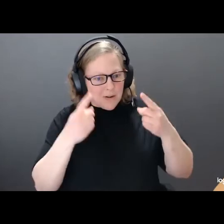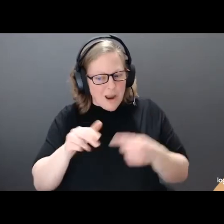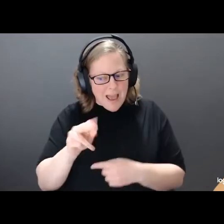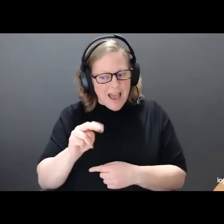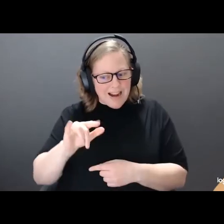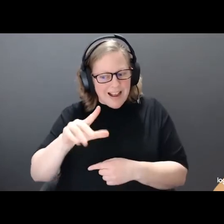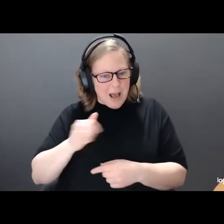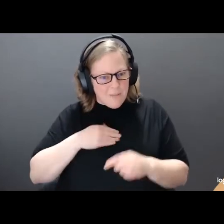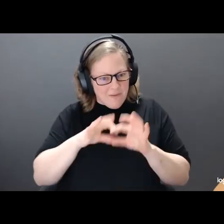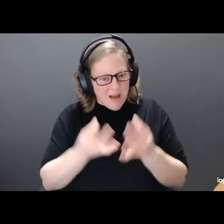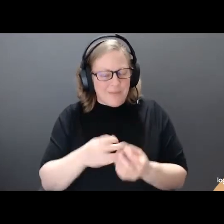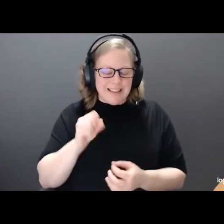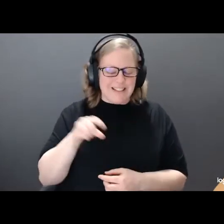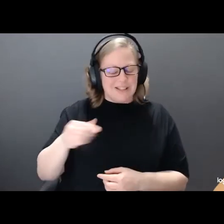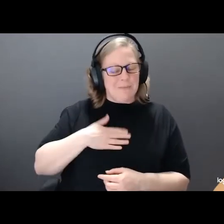I'm so proud of her.